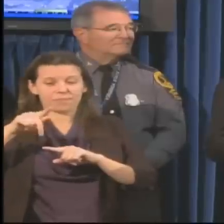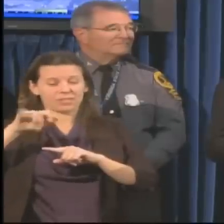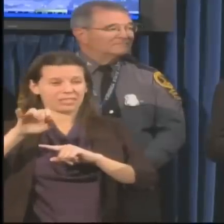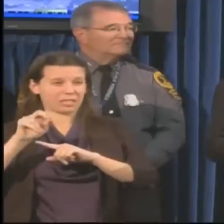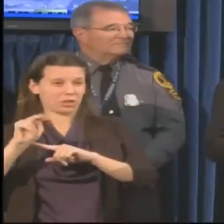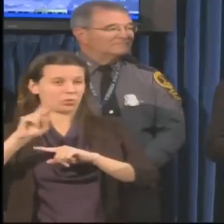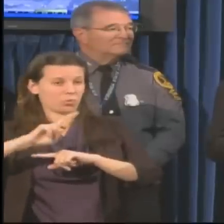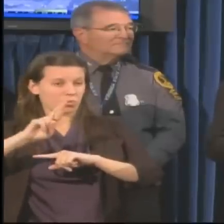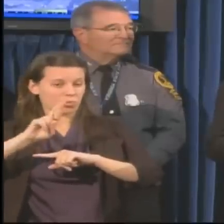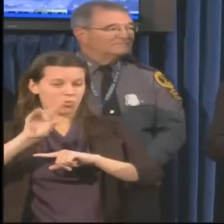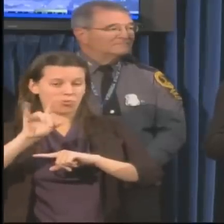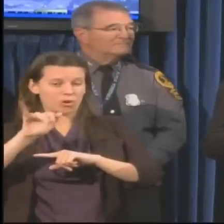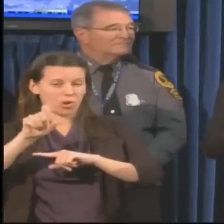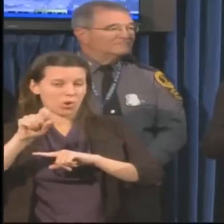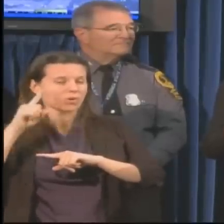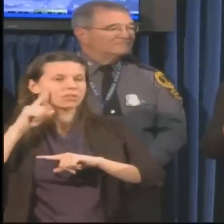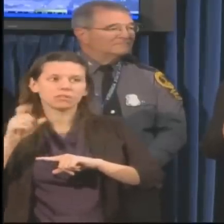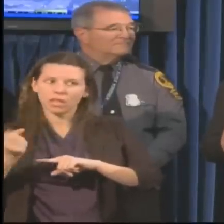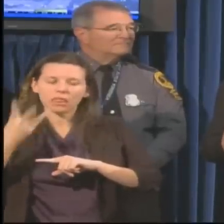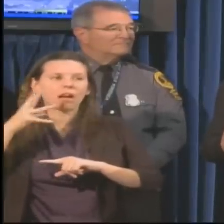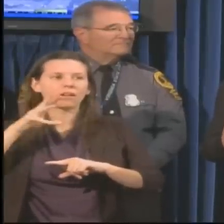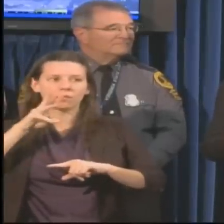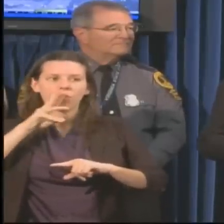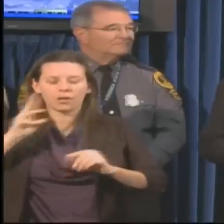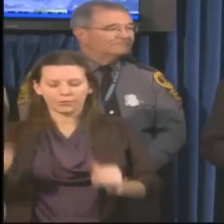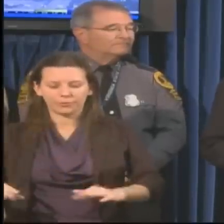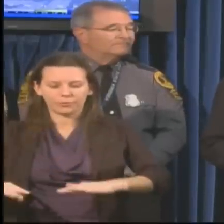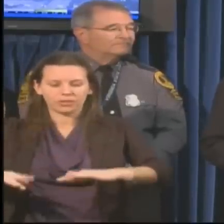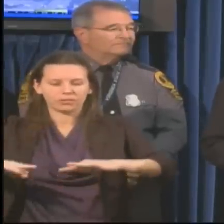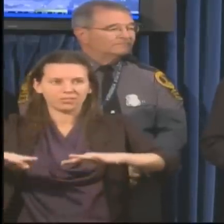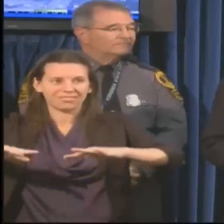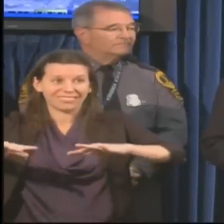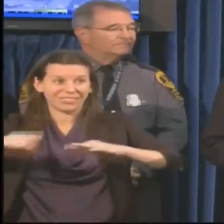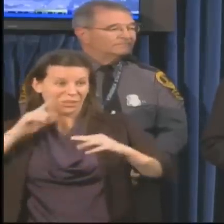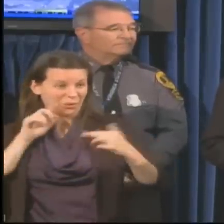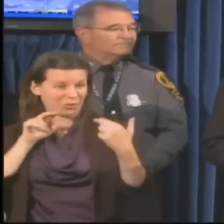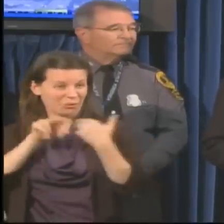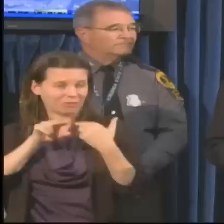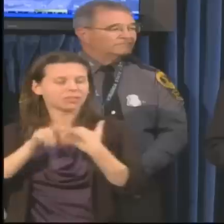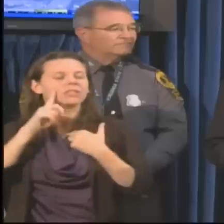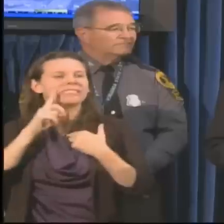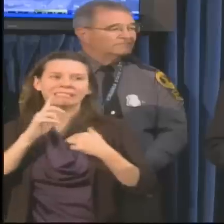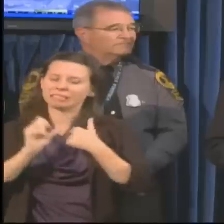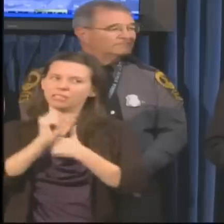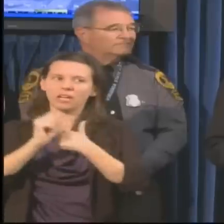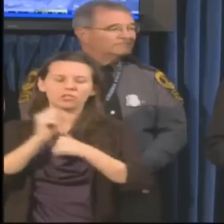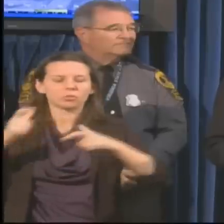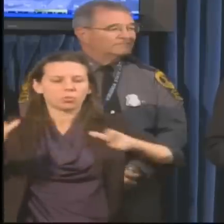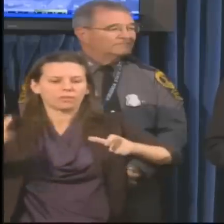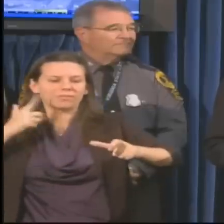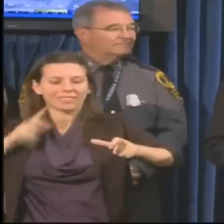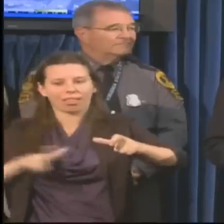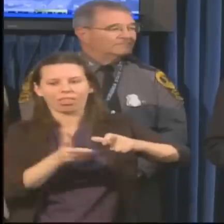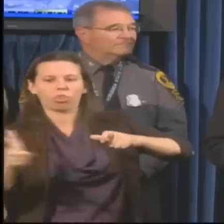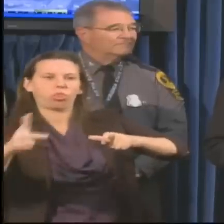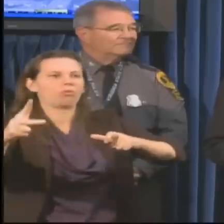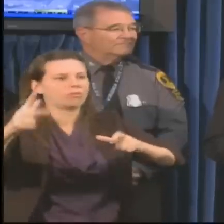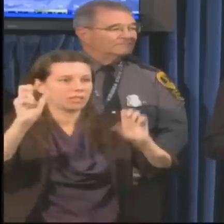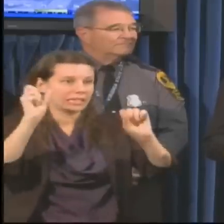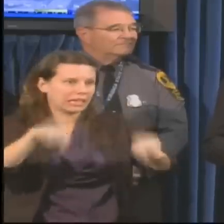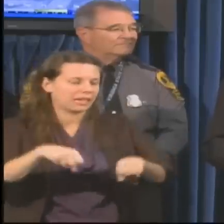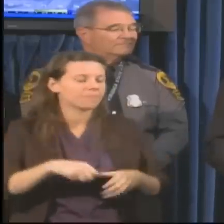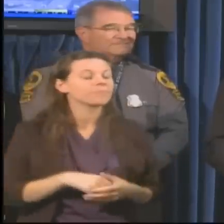problems with hydroplaning. That is just beginning as the heavy rains begin to enter the area. The National Guard